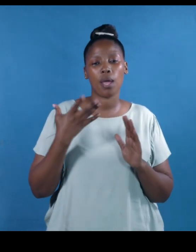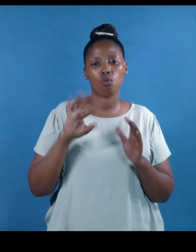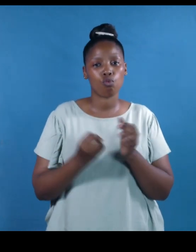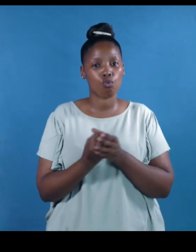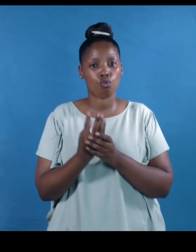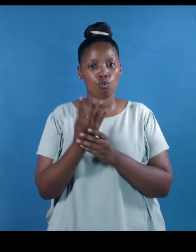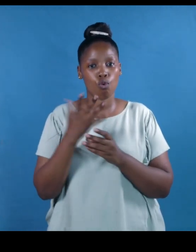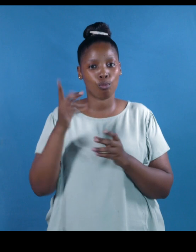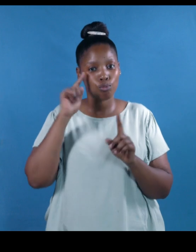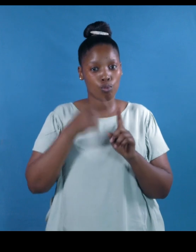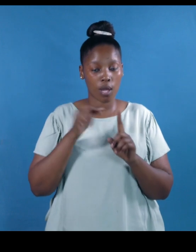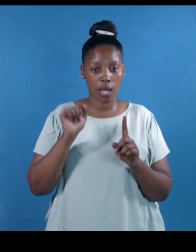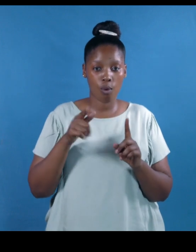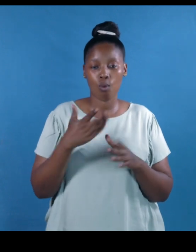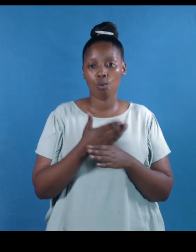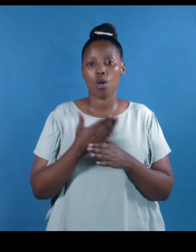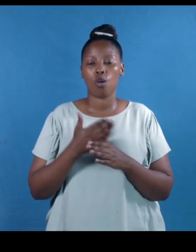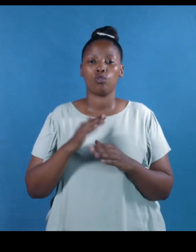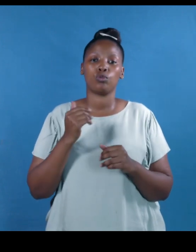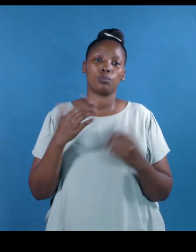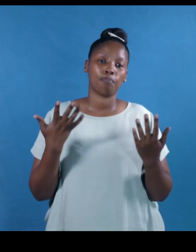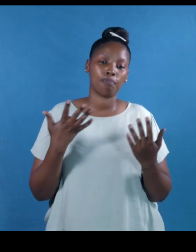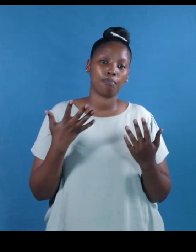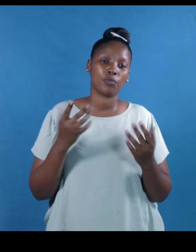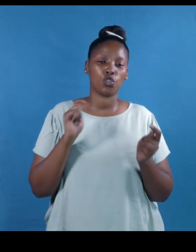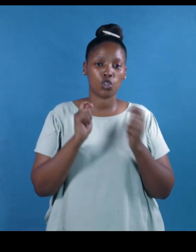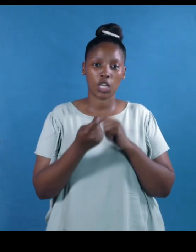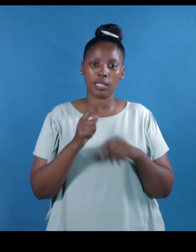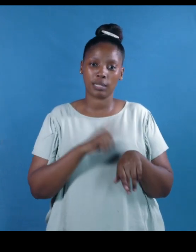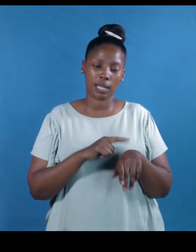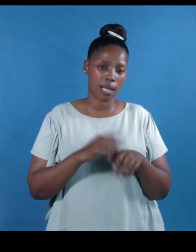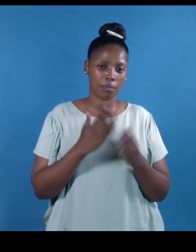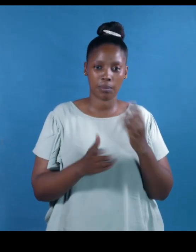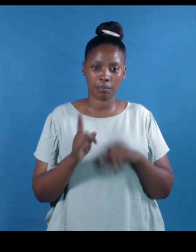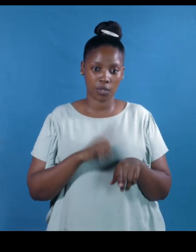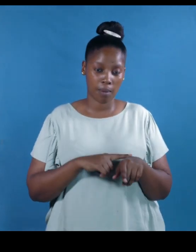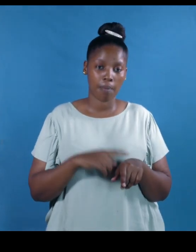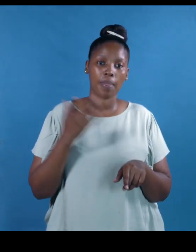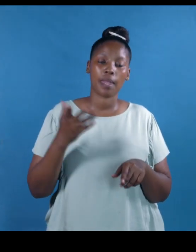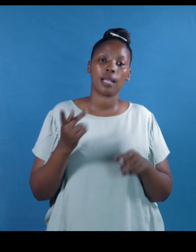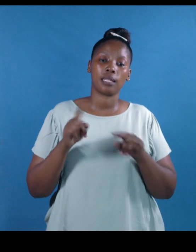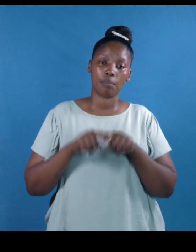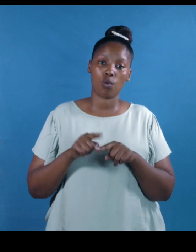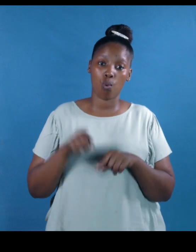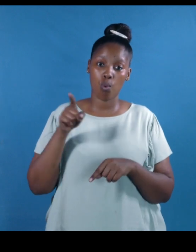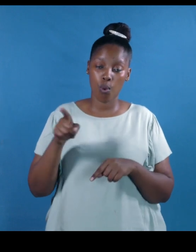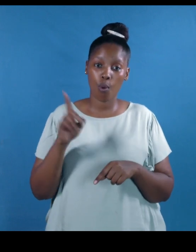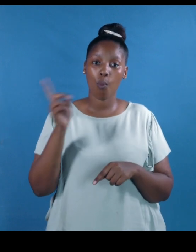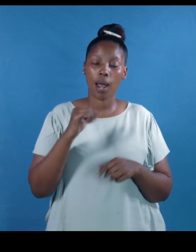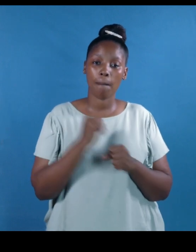that change from time to time, is up to you. It's whatever makes you happy and helps you maintain the standard of living